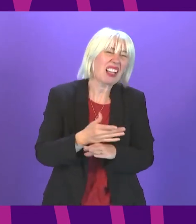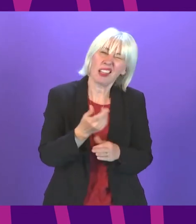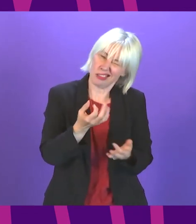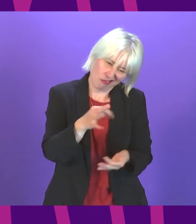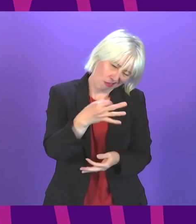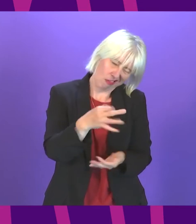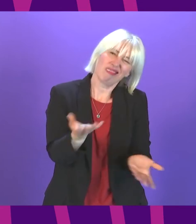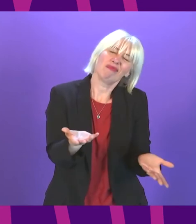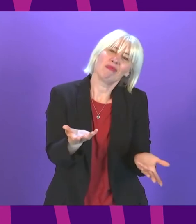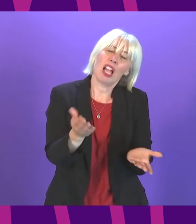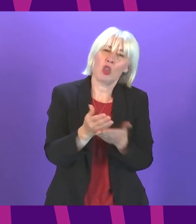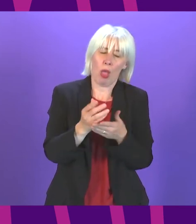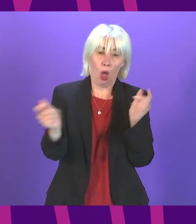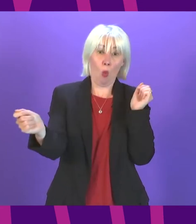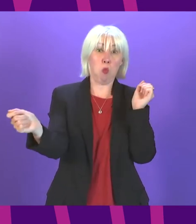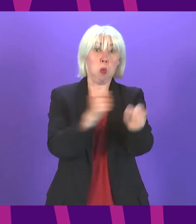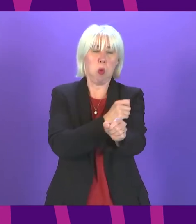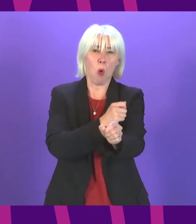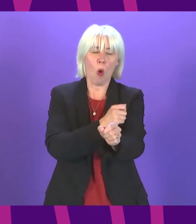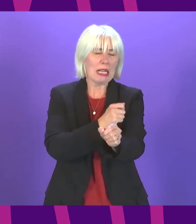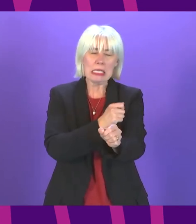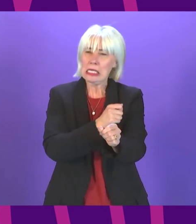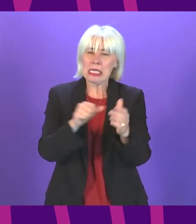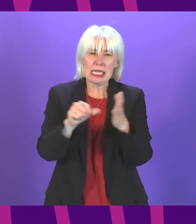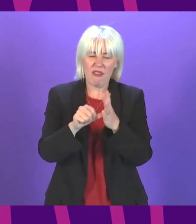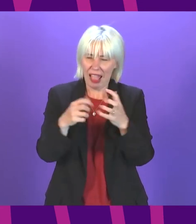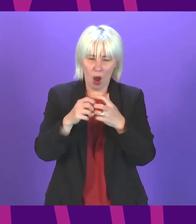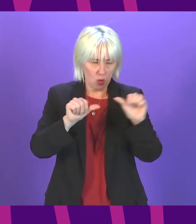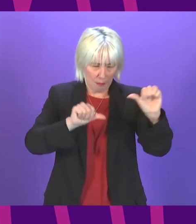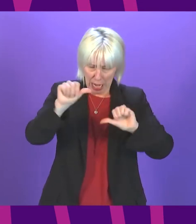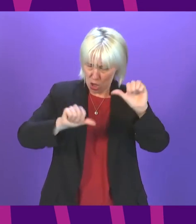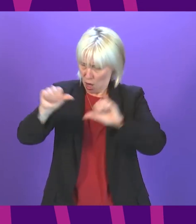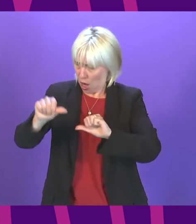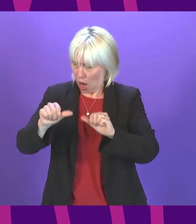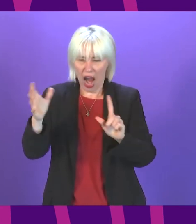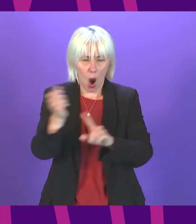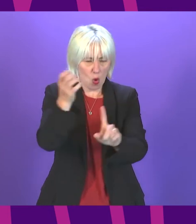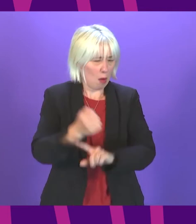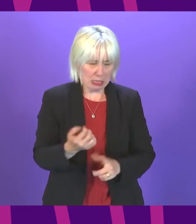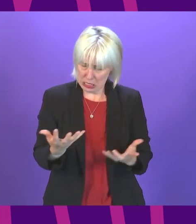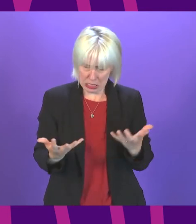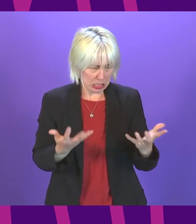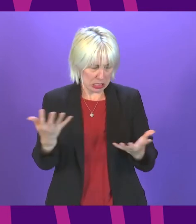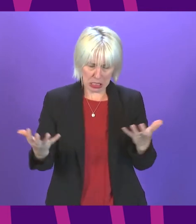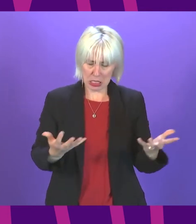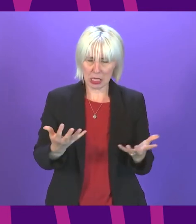more radical reform that makes it hard to measure outcomes at all the fact we had to wait for a report from the